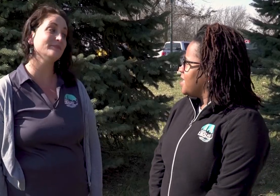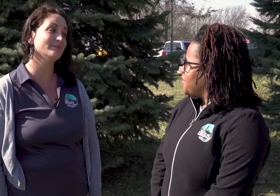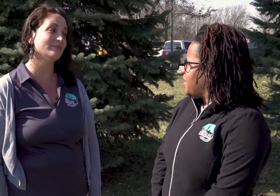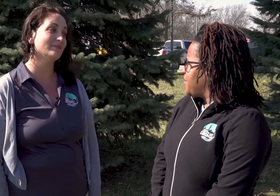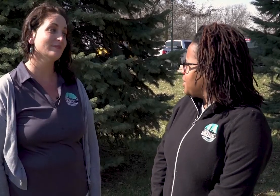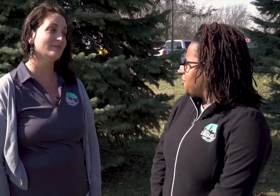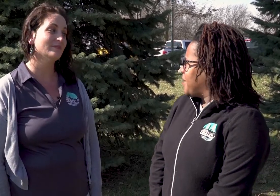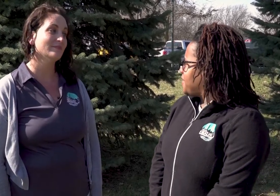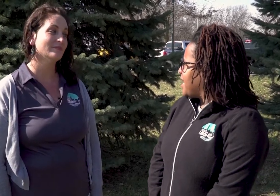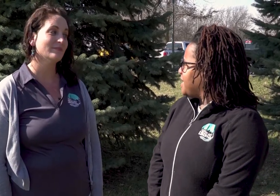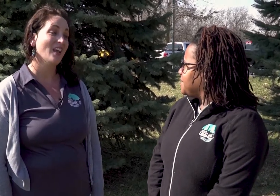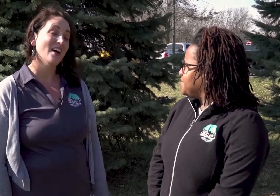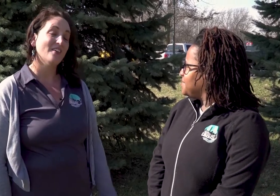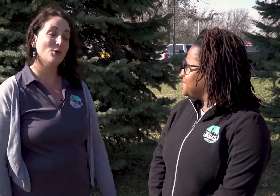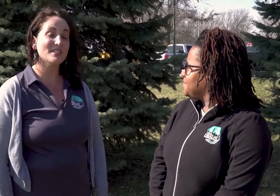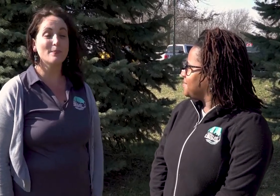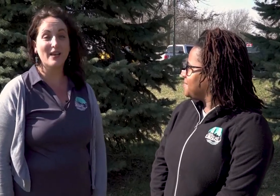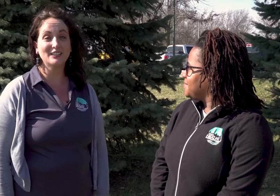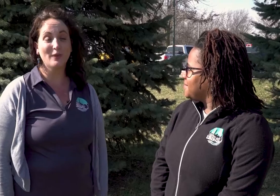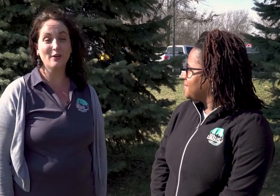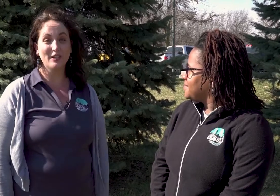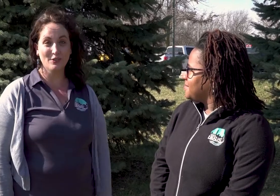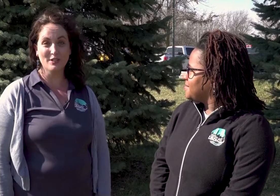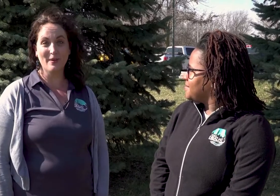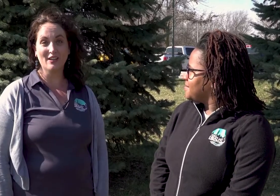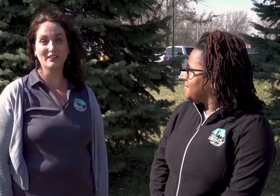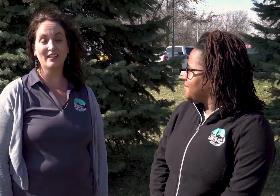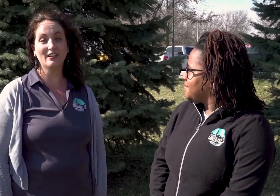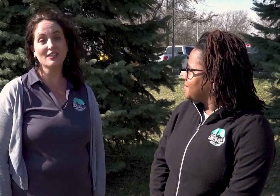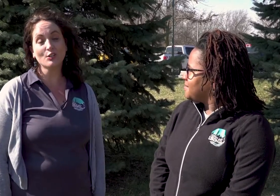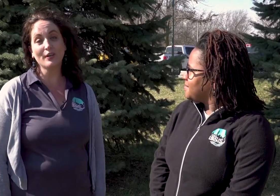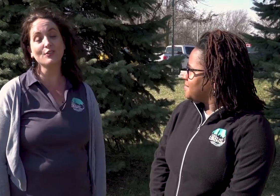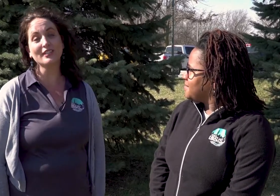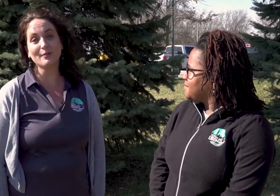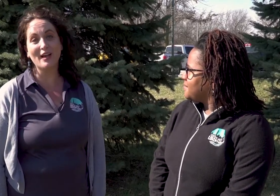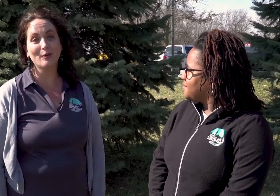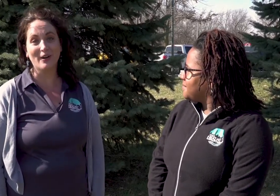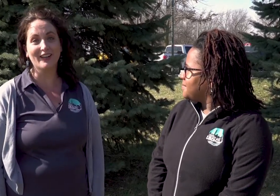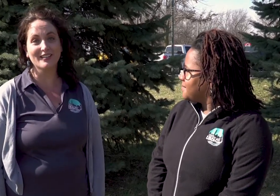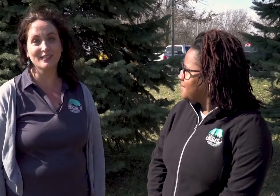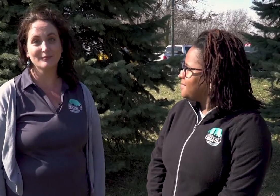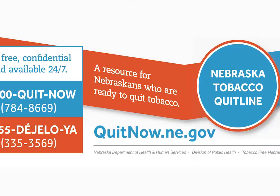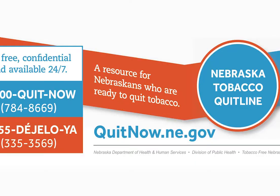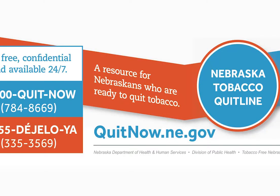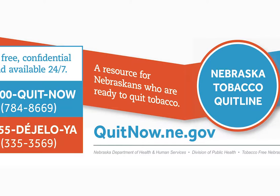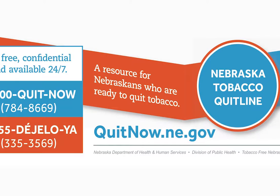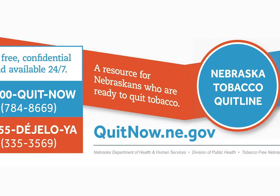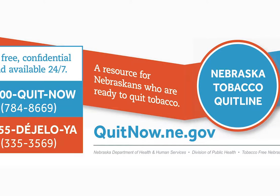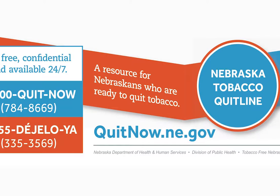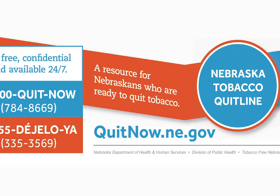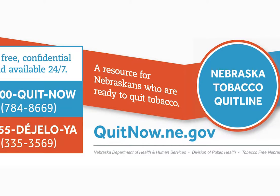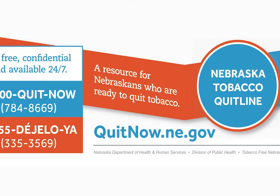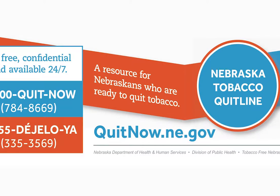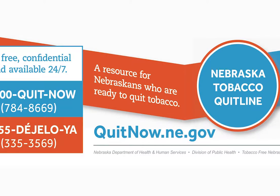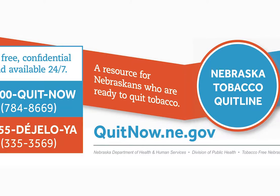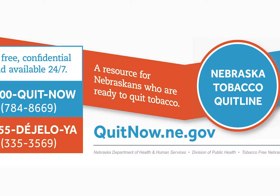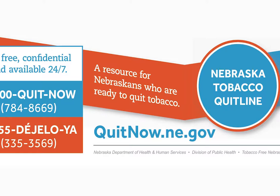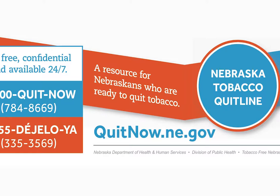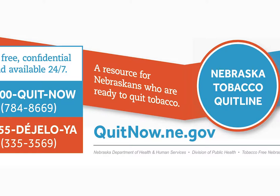What can we do about that? Of course, the best way to reduce tobacco litter is to quit using tobacco products. If you or someone you know are interested in